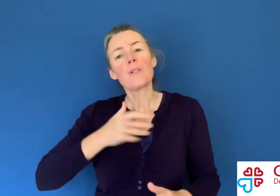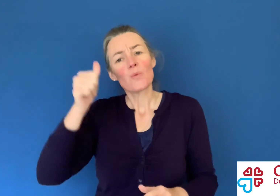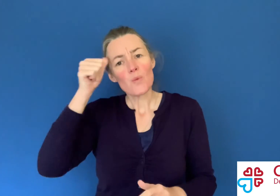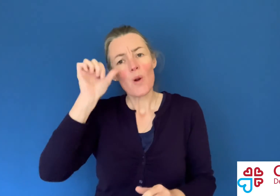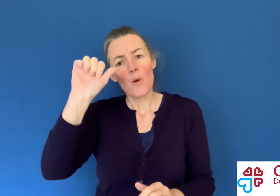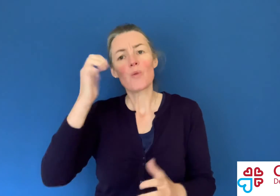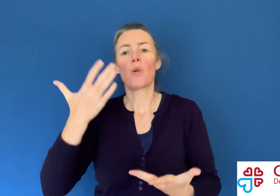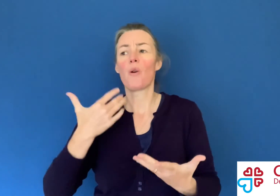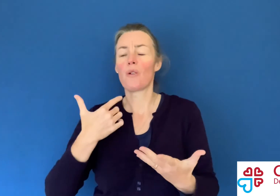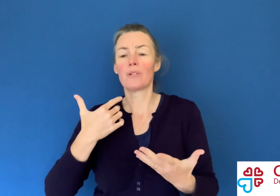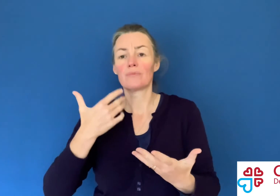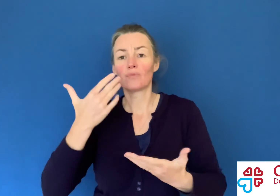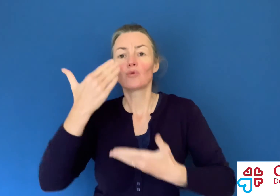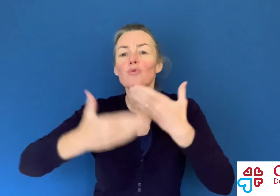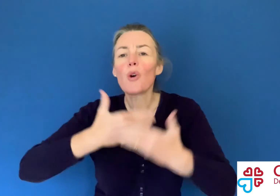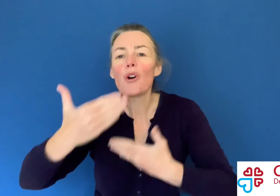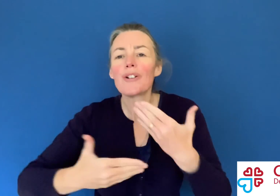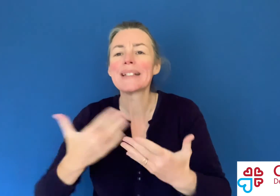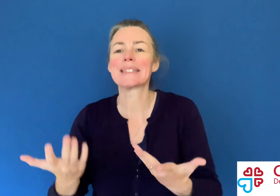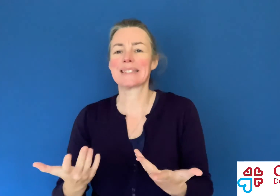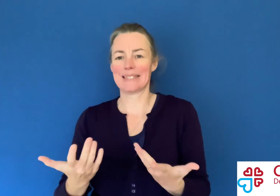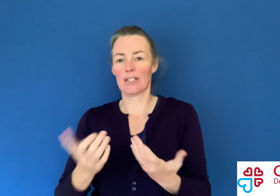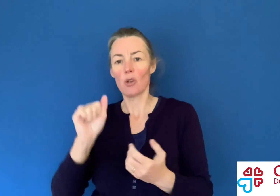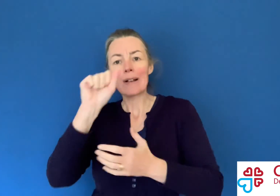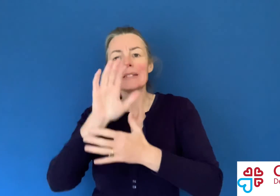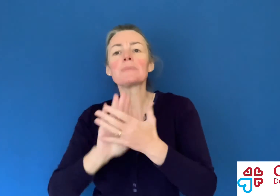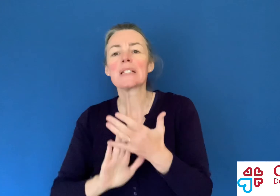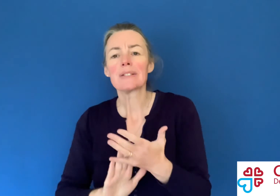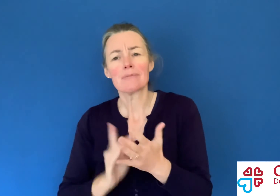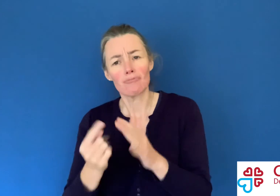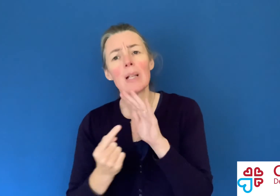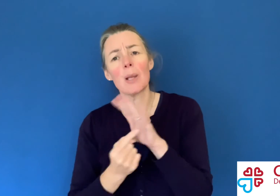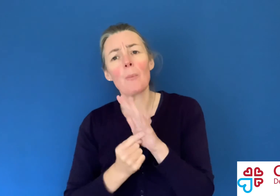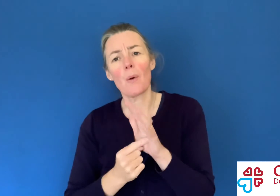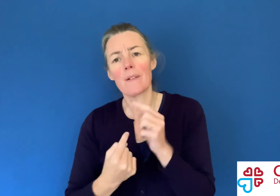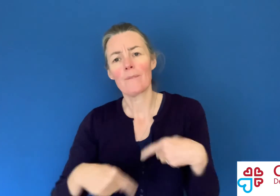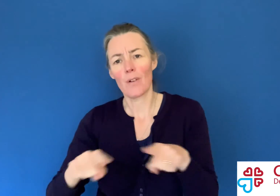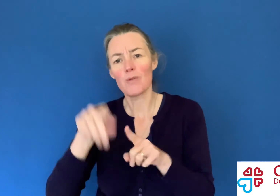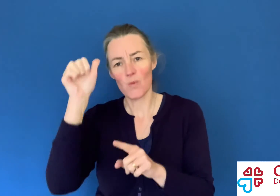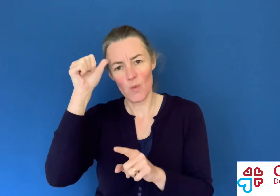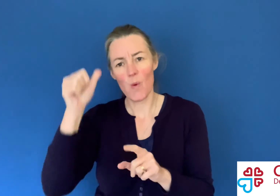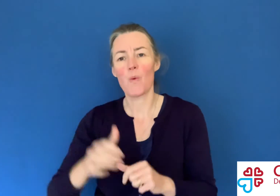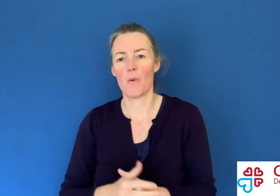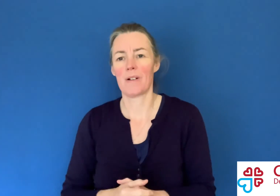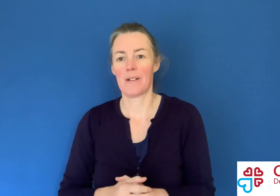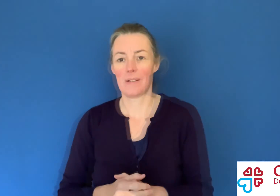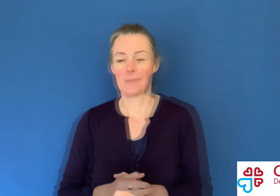But we want to know your stories, your experience. It's really important for us to know that.